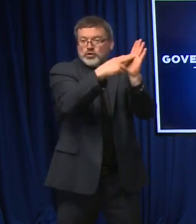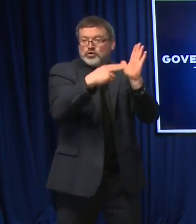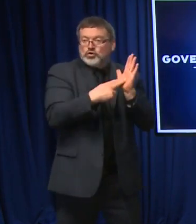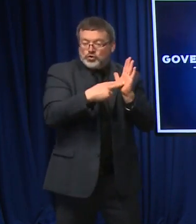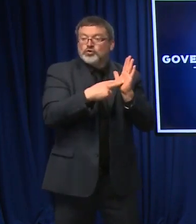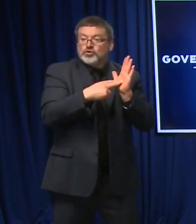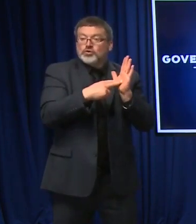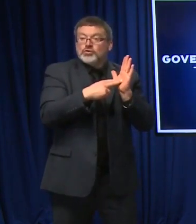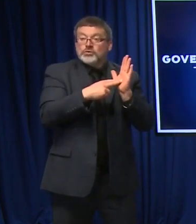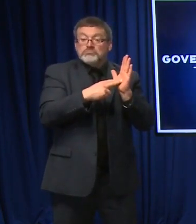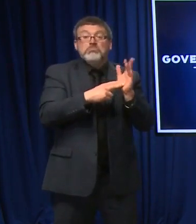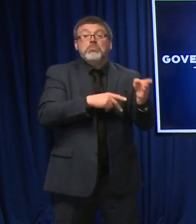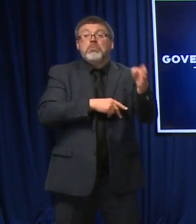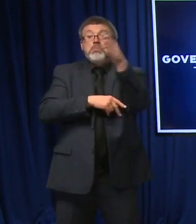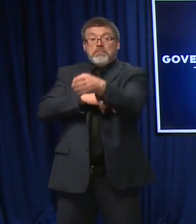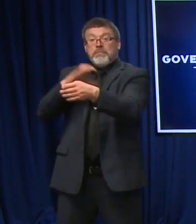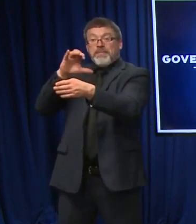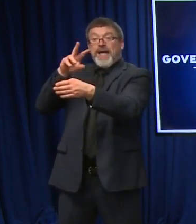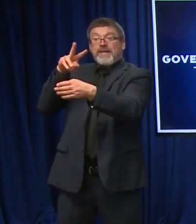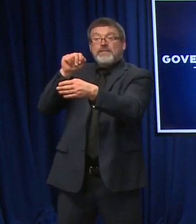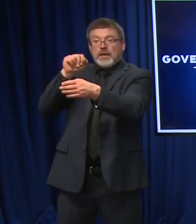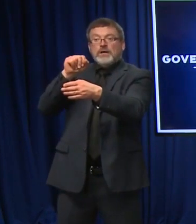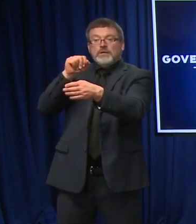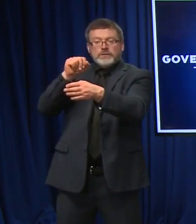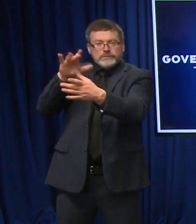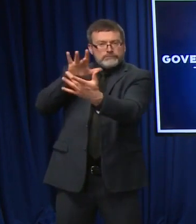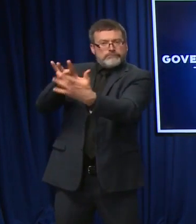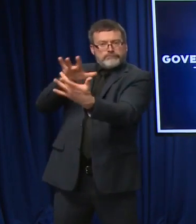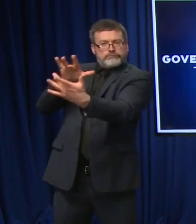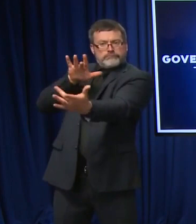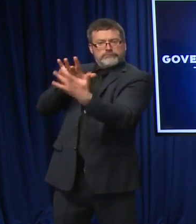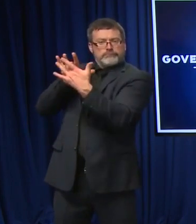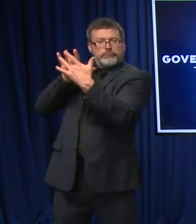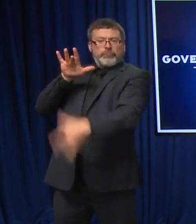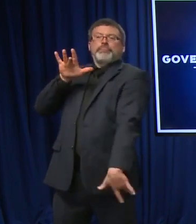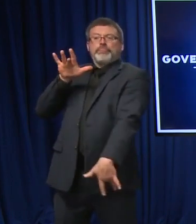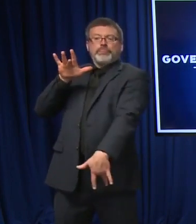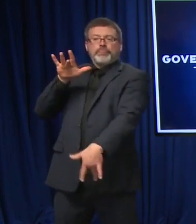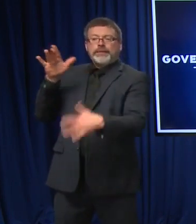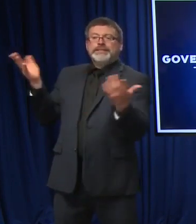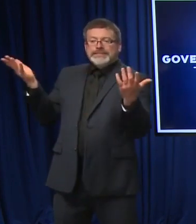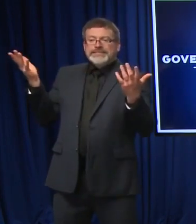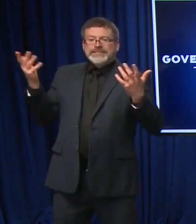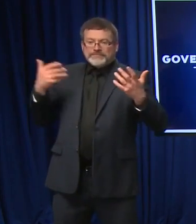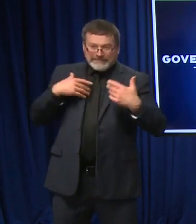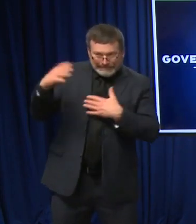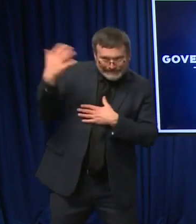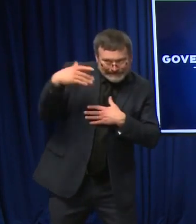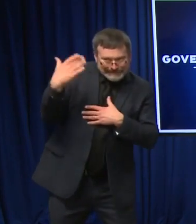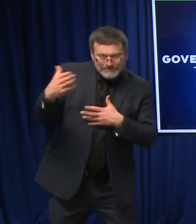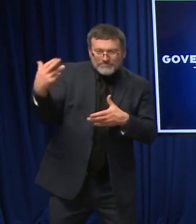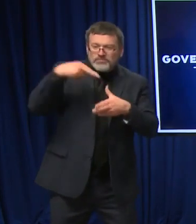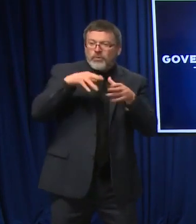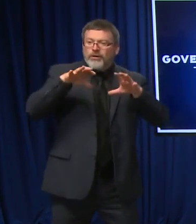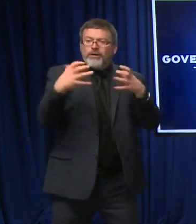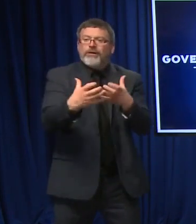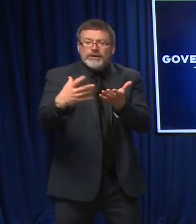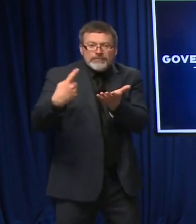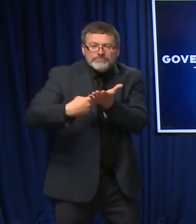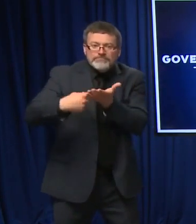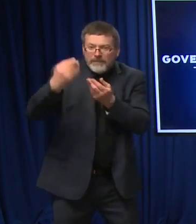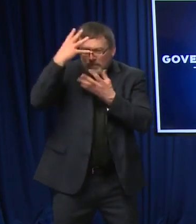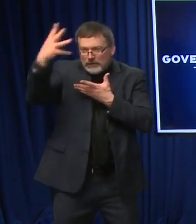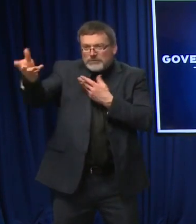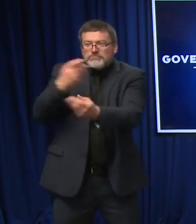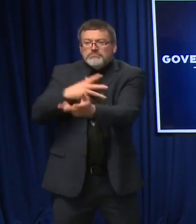CBS has been largely unresponsive to our request to come to the table. So we'll work a little bit more on